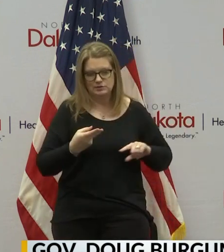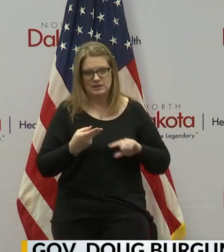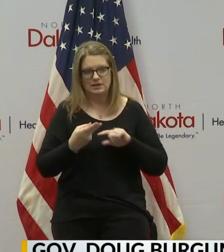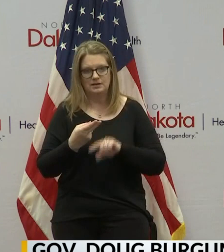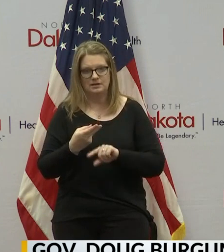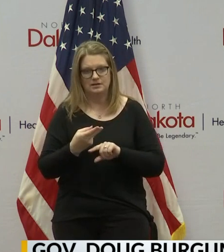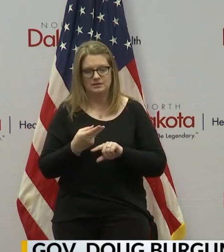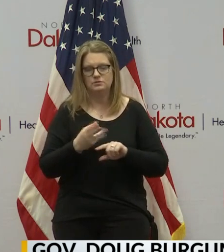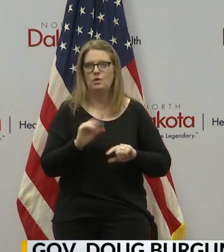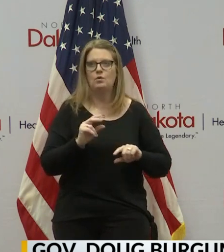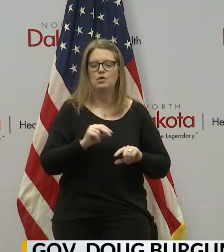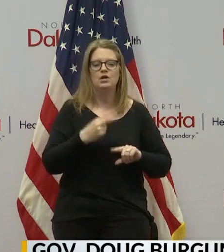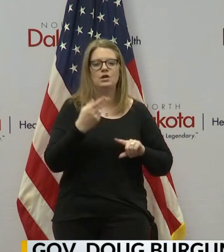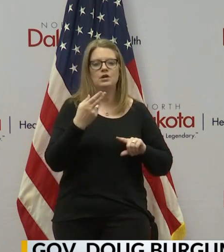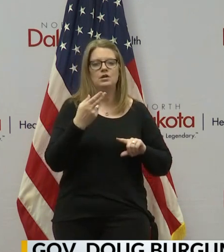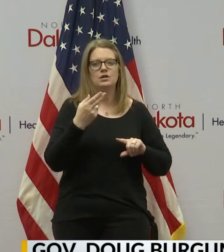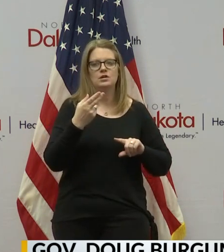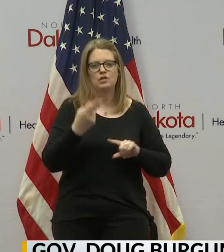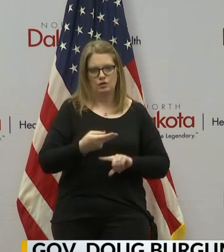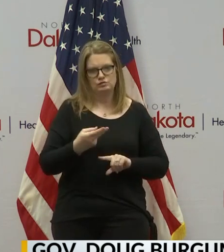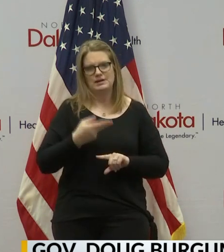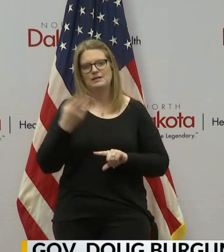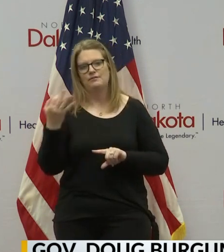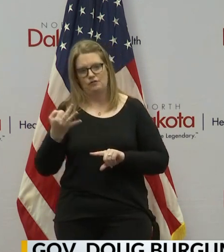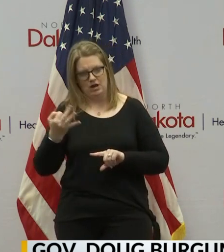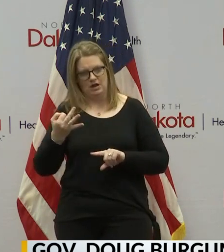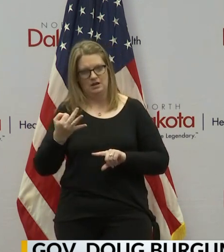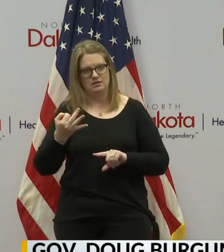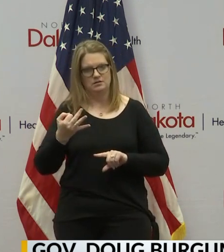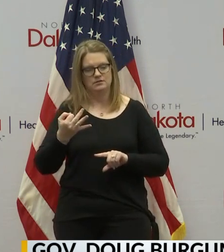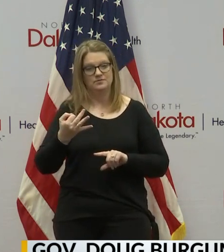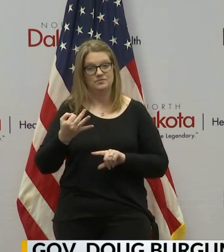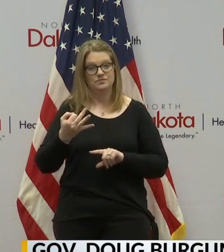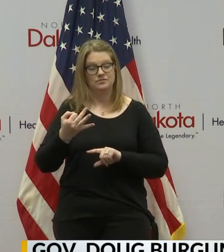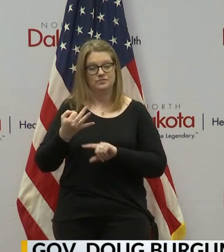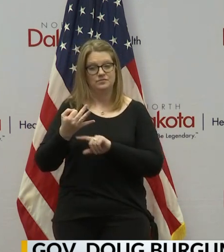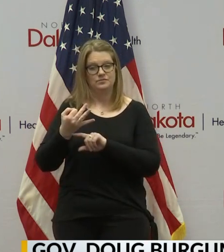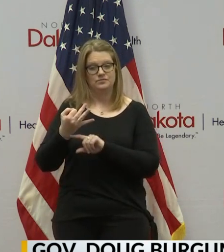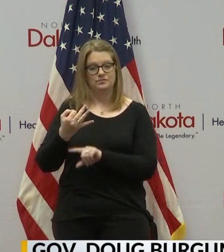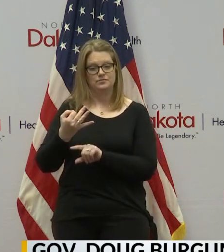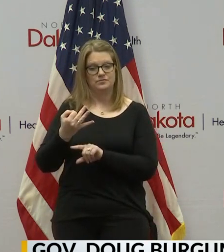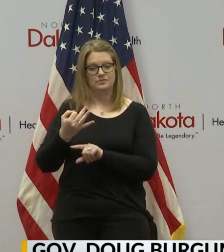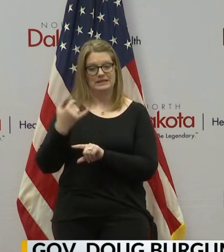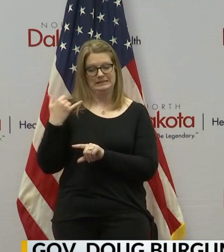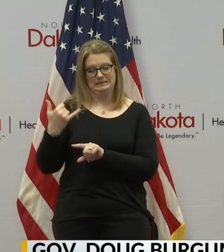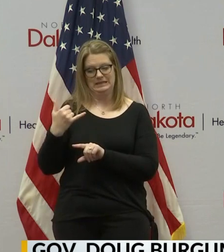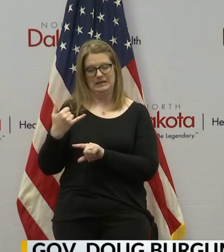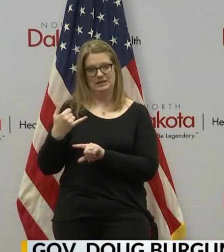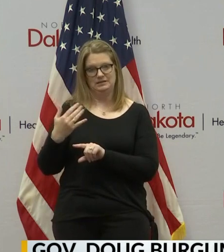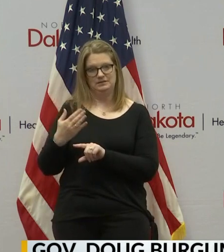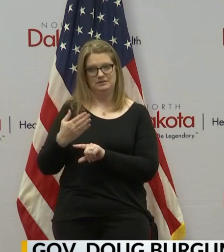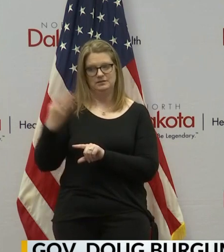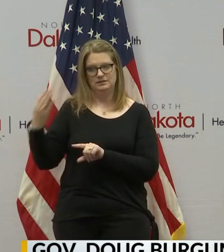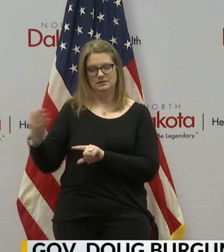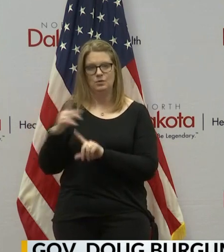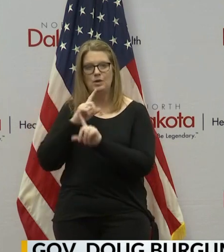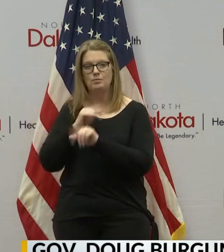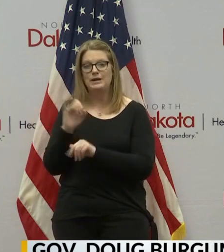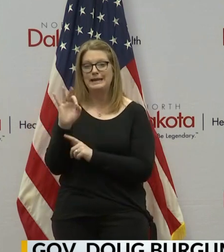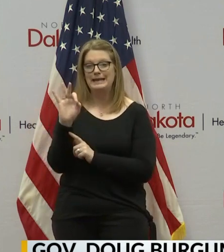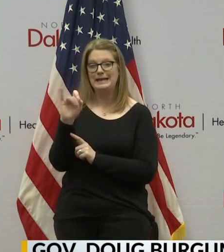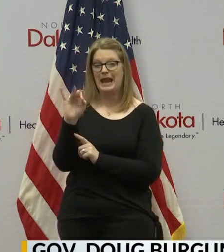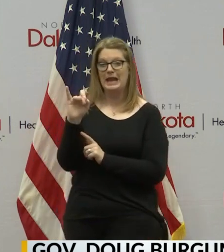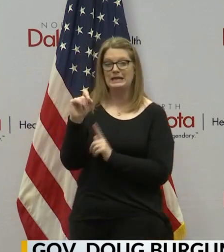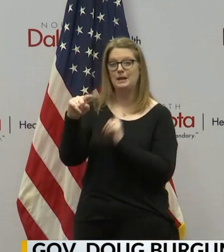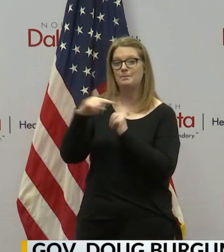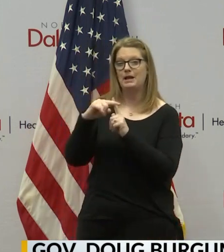or excuse me Thursday to Friday and and then then today we're reporting 90